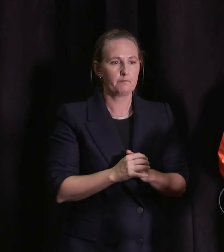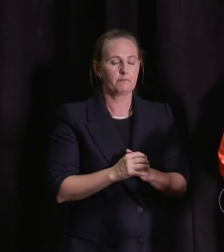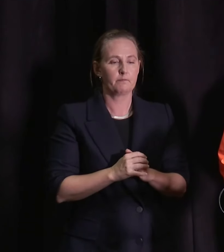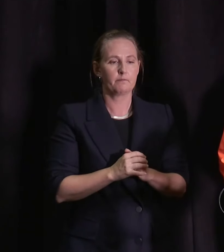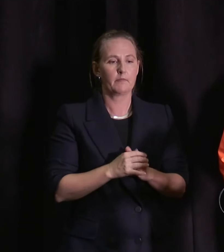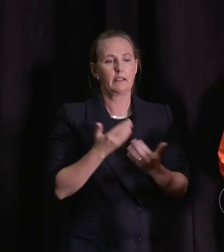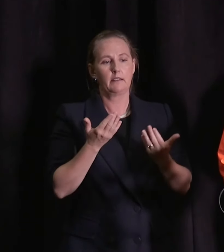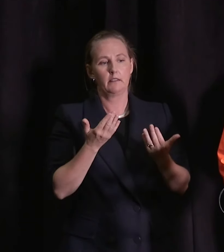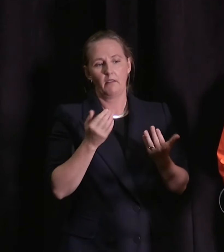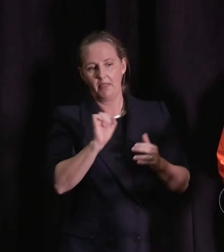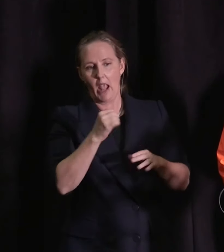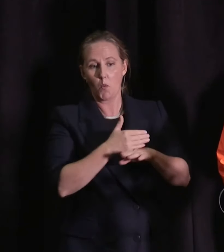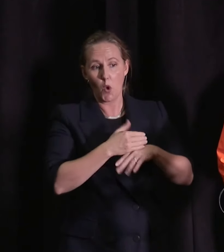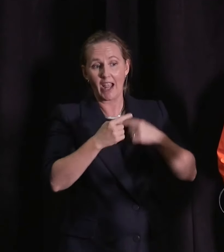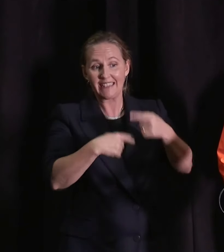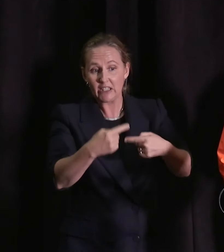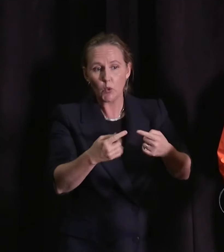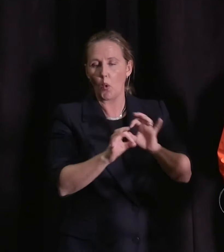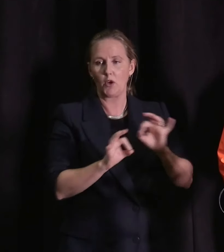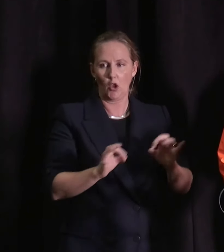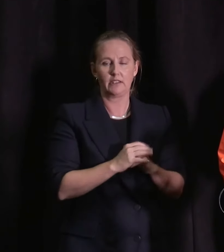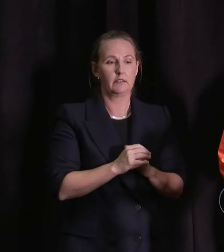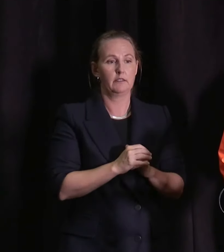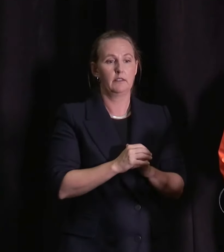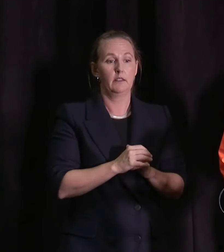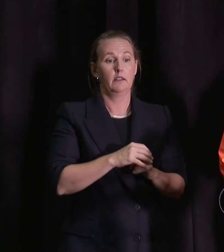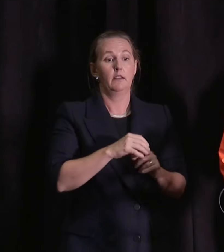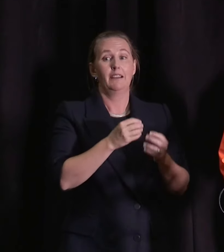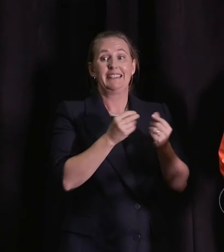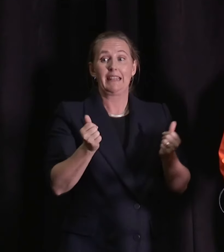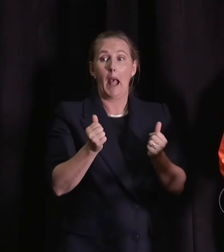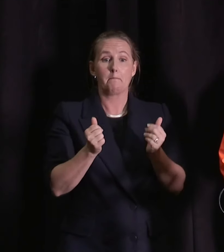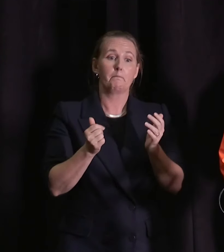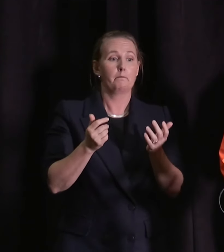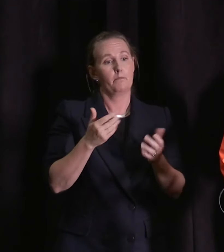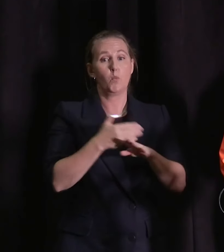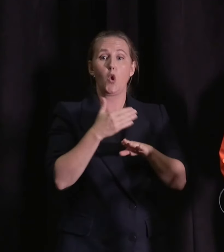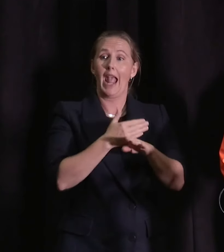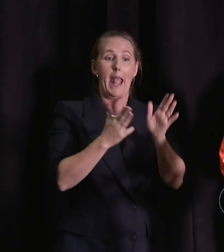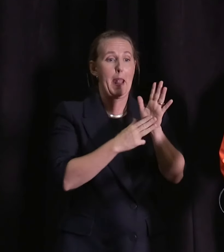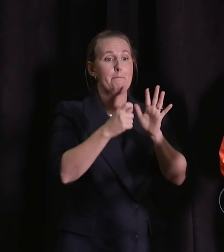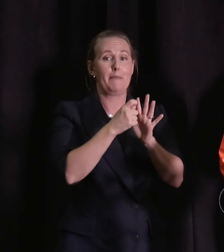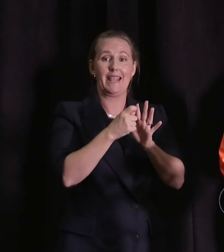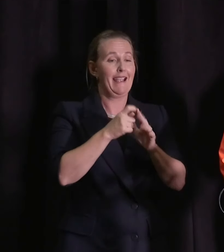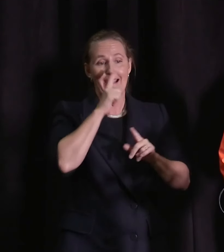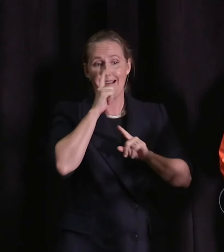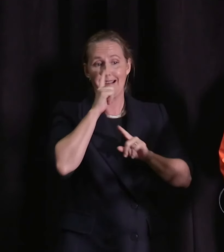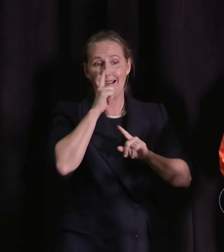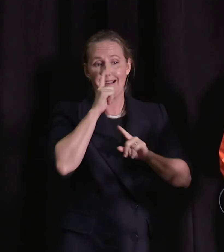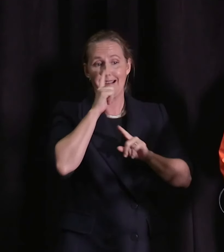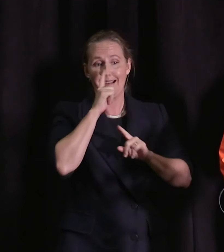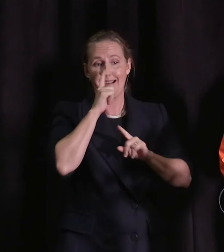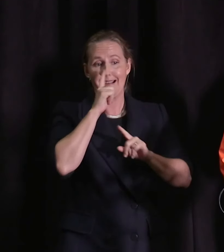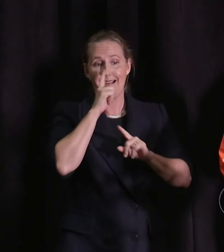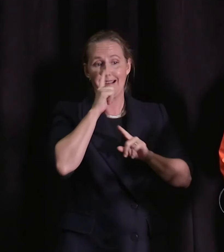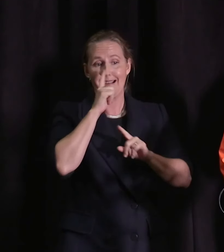programme after that. Bearing in mind of course that a lot of members of Parliament haven't actually been able to get to Wellington for Parliament sitting, because of the